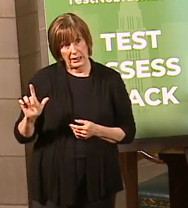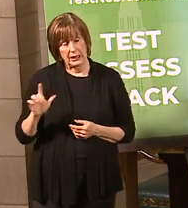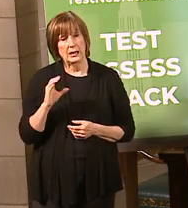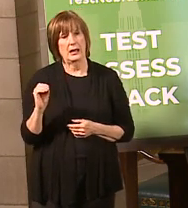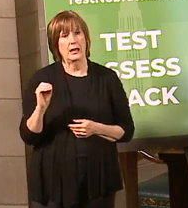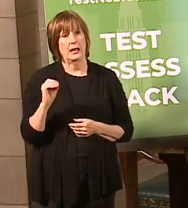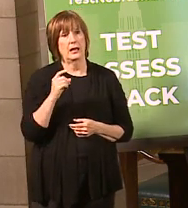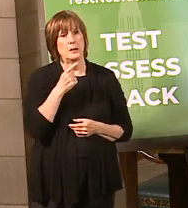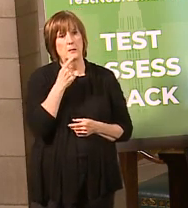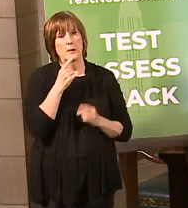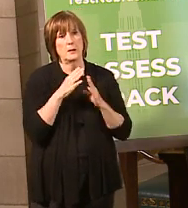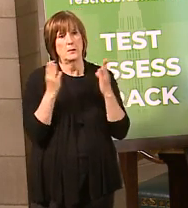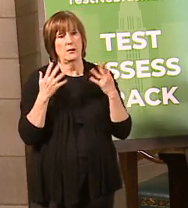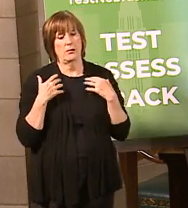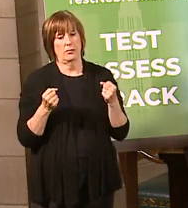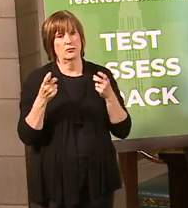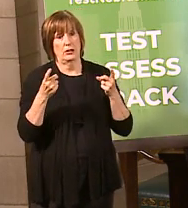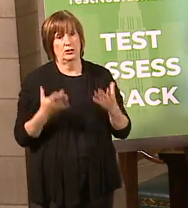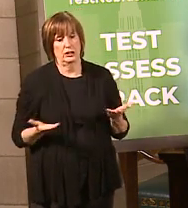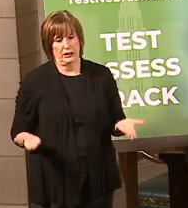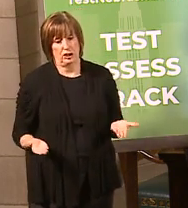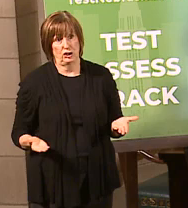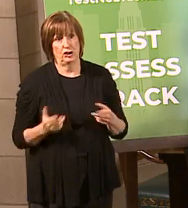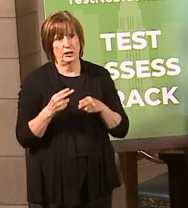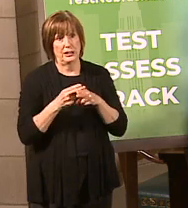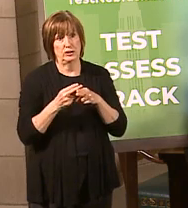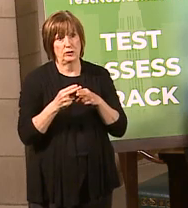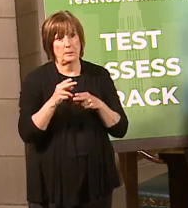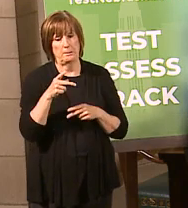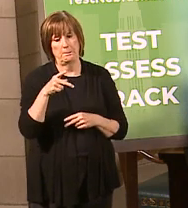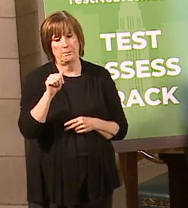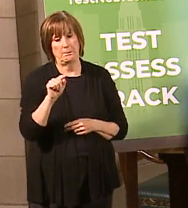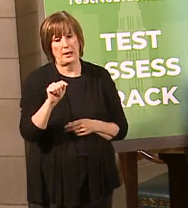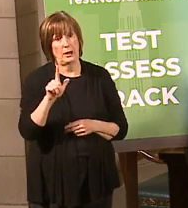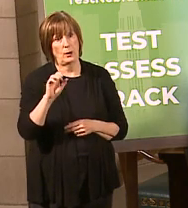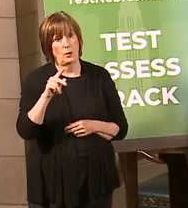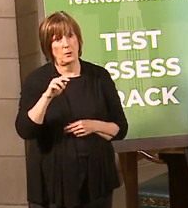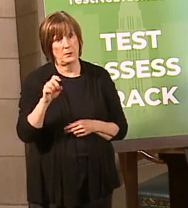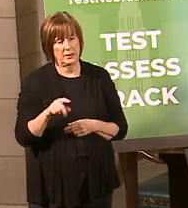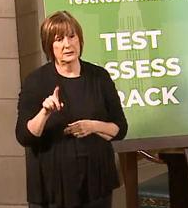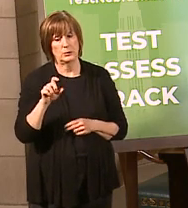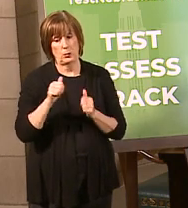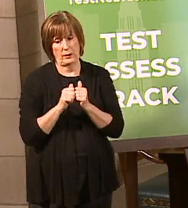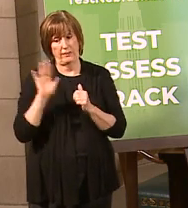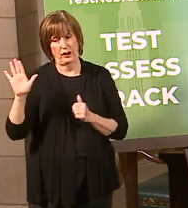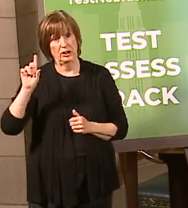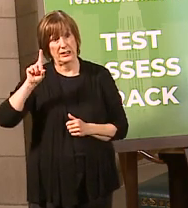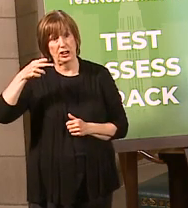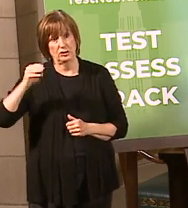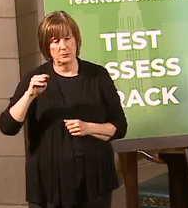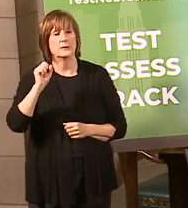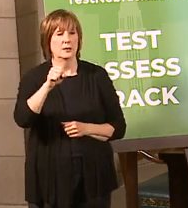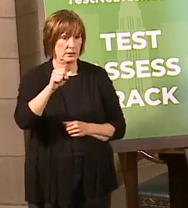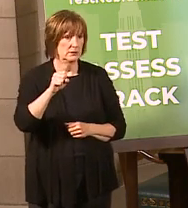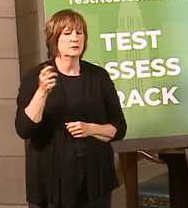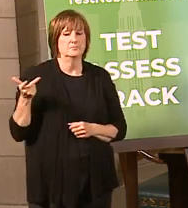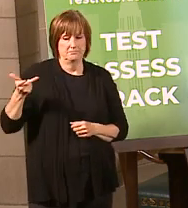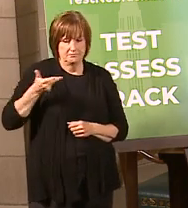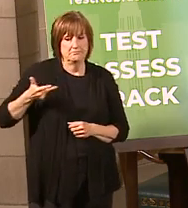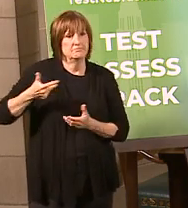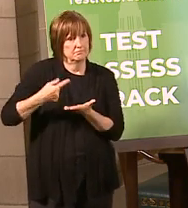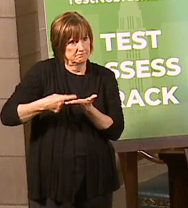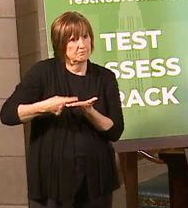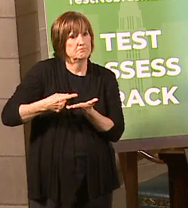Lopez, local public health director here in Lincoln with regards to their DHM, and the answer is yes, we did, and we, Pat provided us